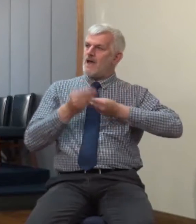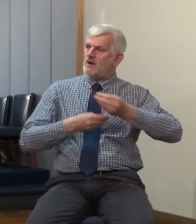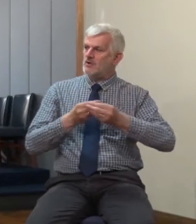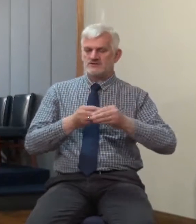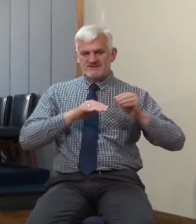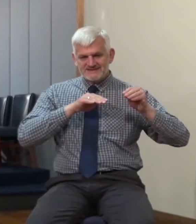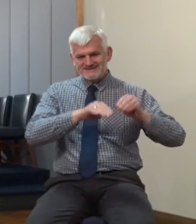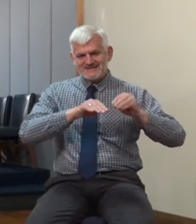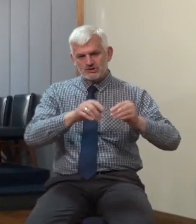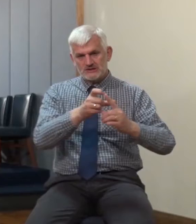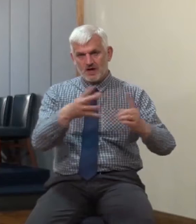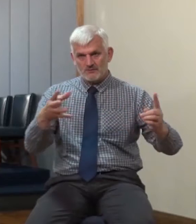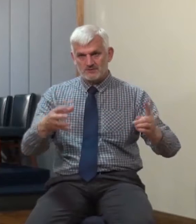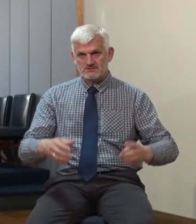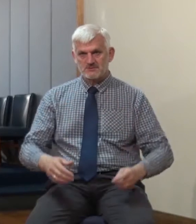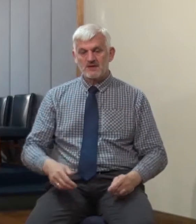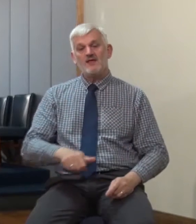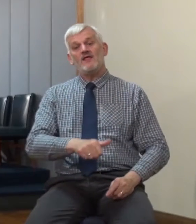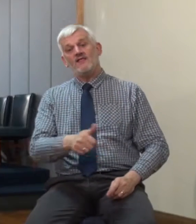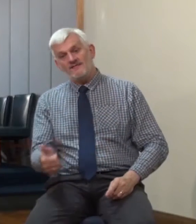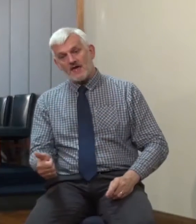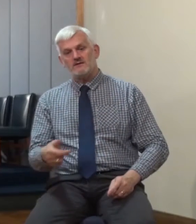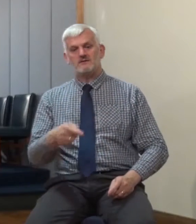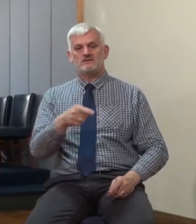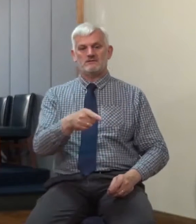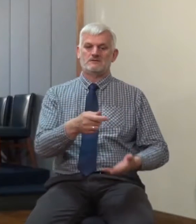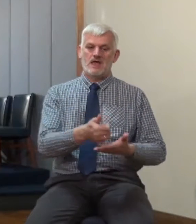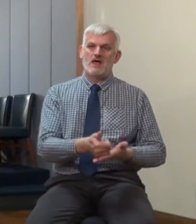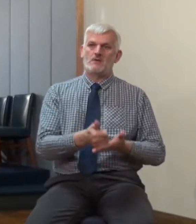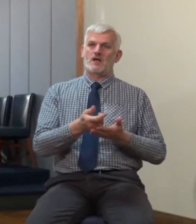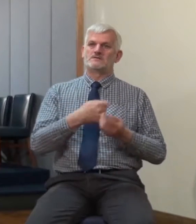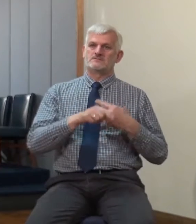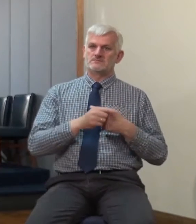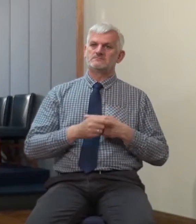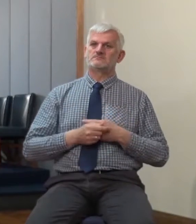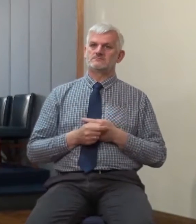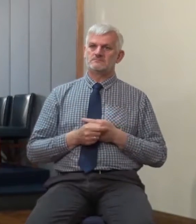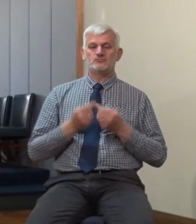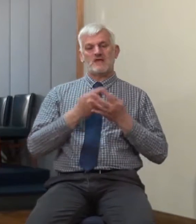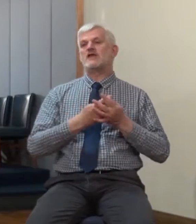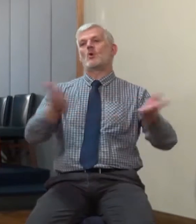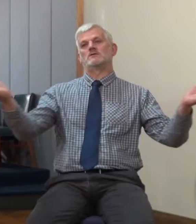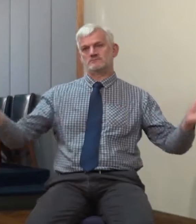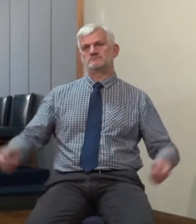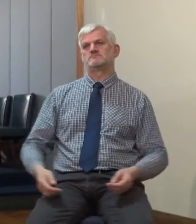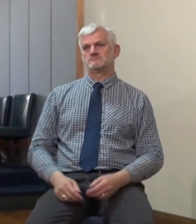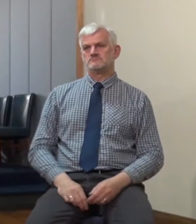wider application, given in a repeated telling to the public. But I'm not going to deal with that